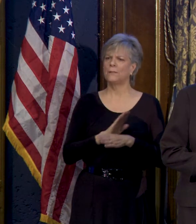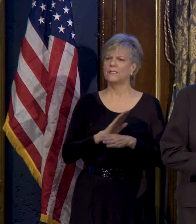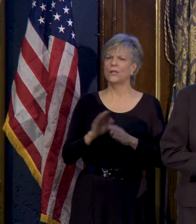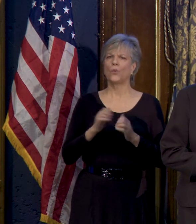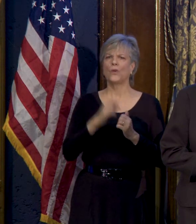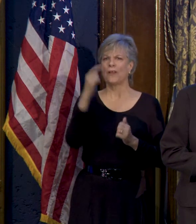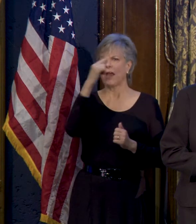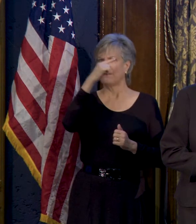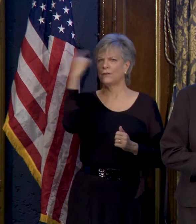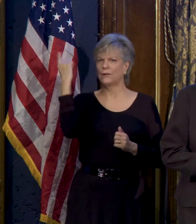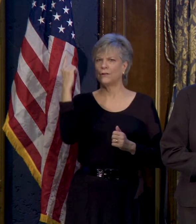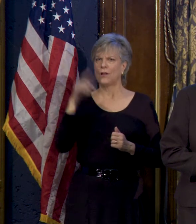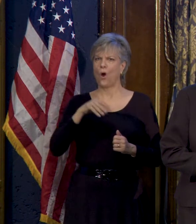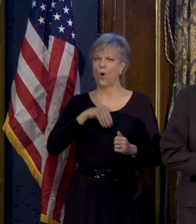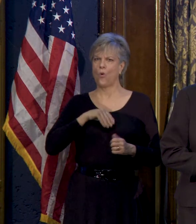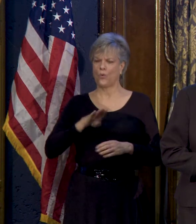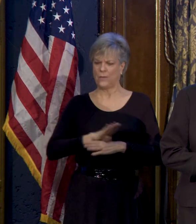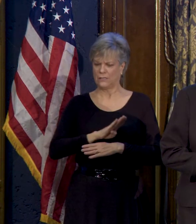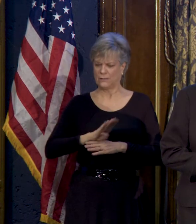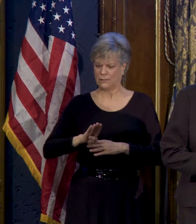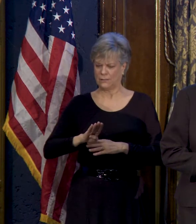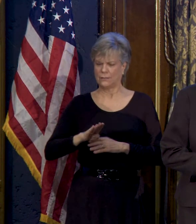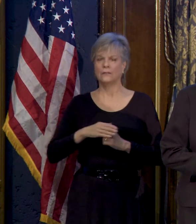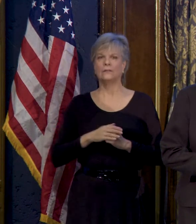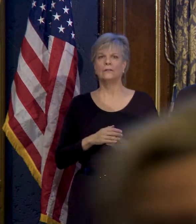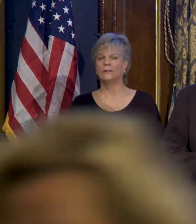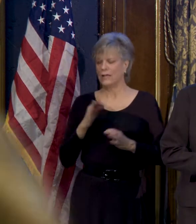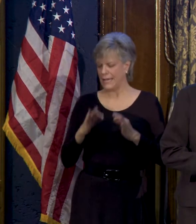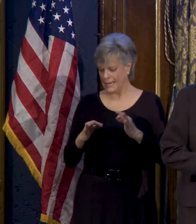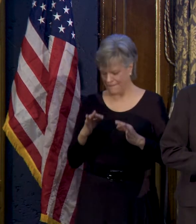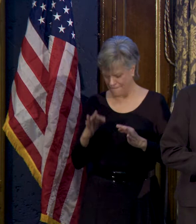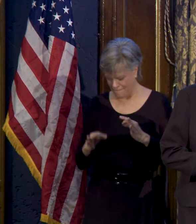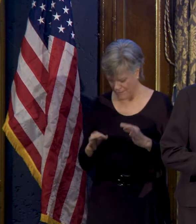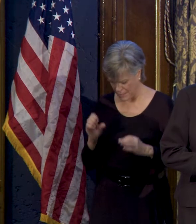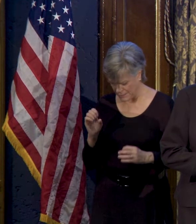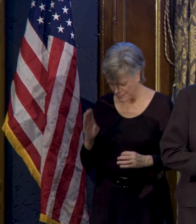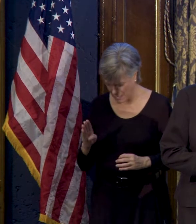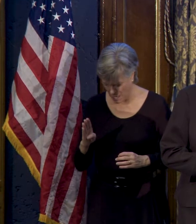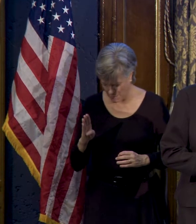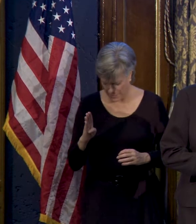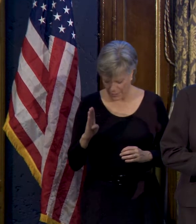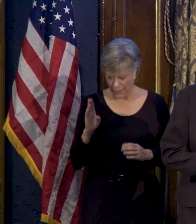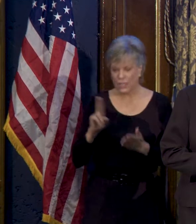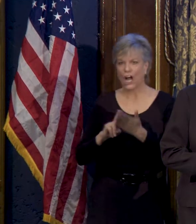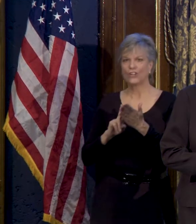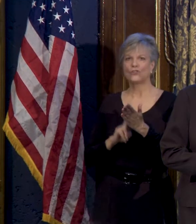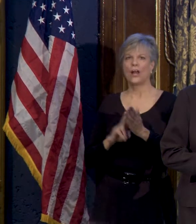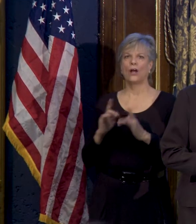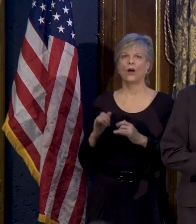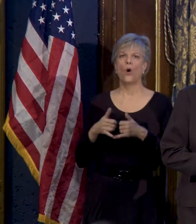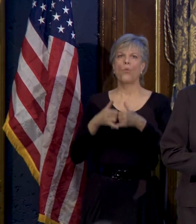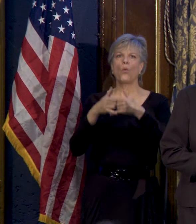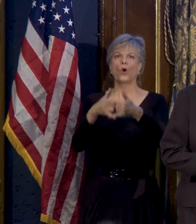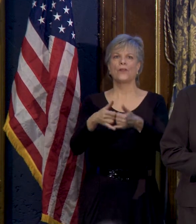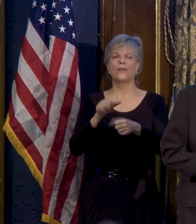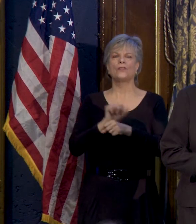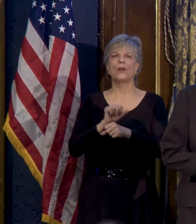African-American-owned business. If a subcontractor is awarded a job, the prime contractor